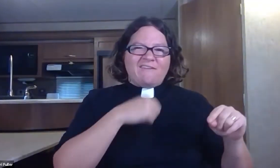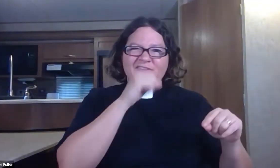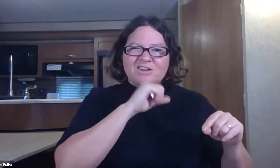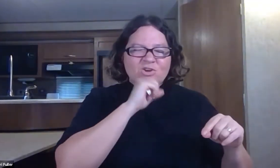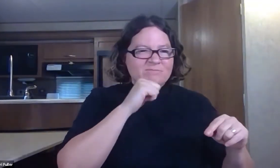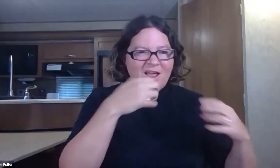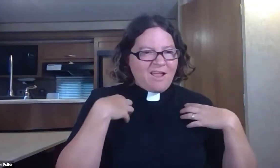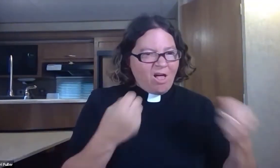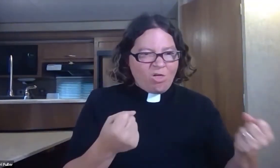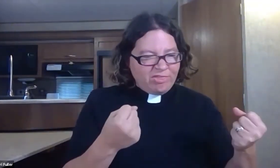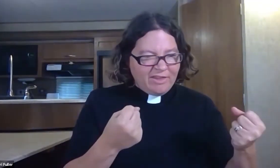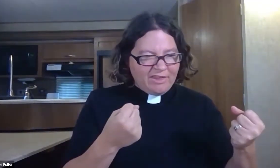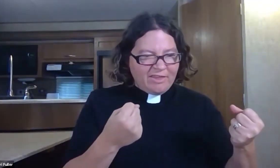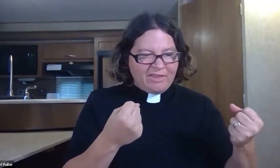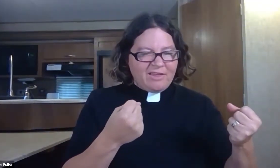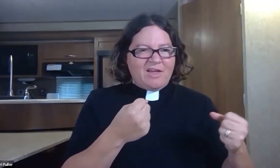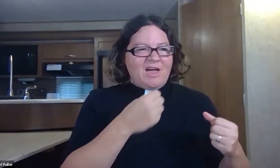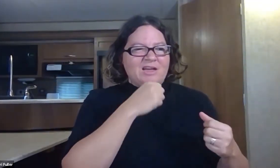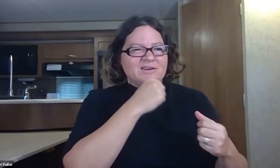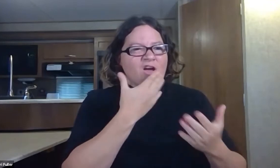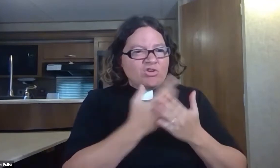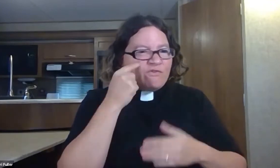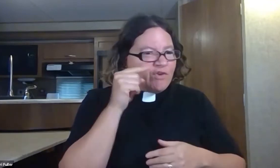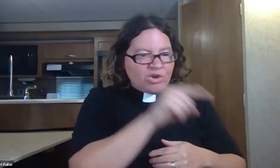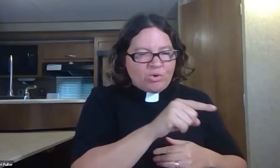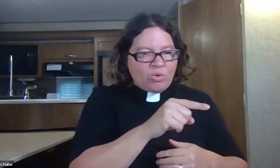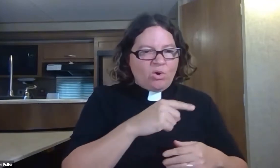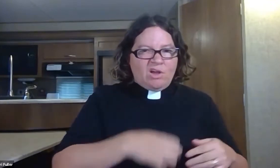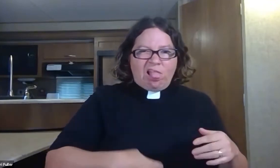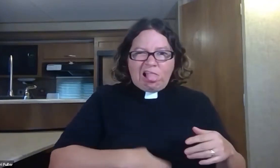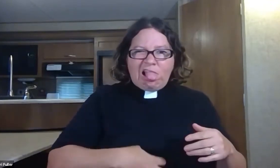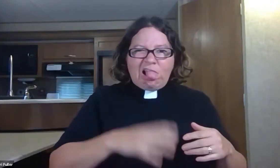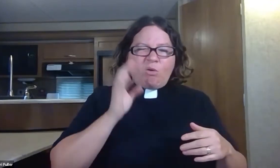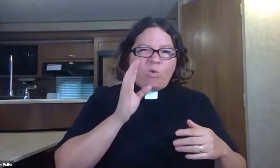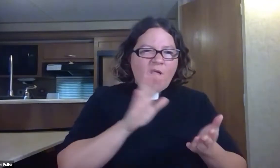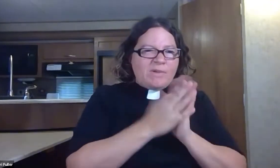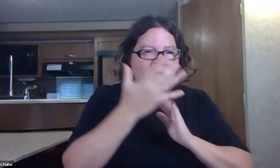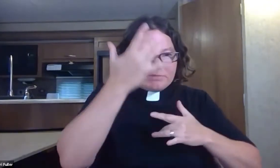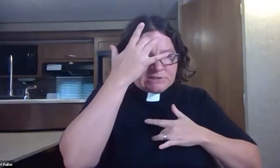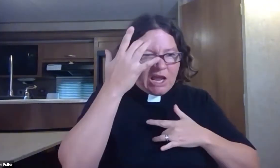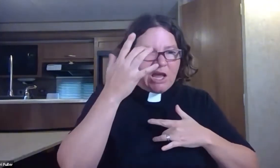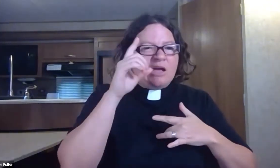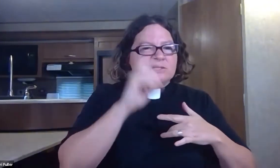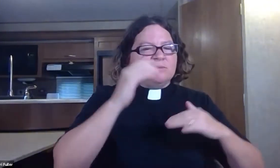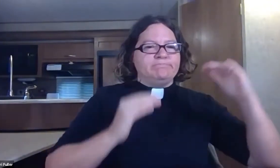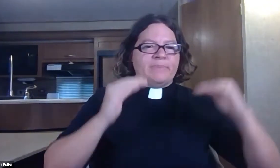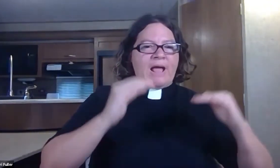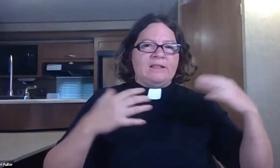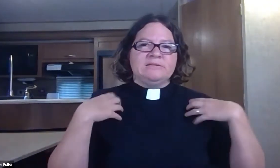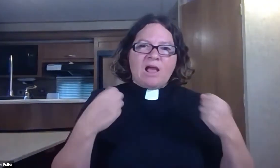that that's not good for her it's not healthy so I can't let her do that she'll have an upset tummy she'll get sick